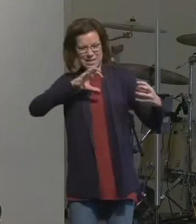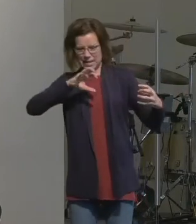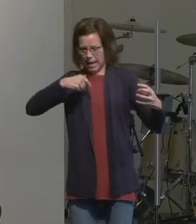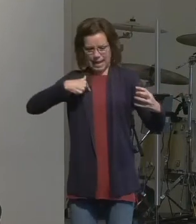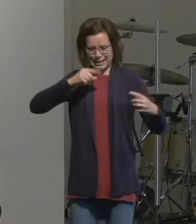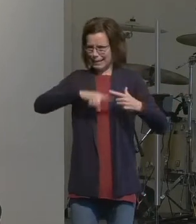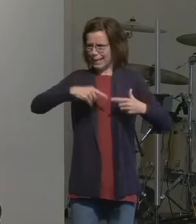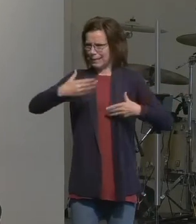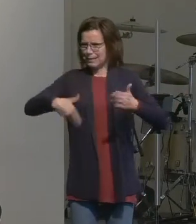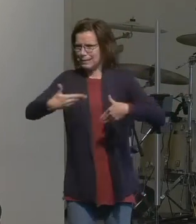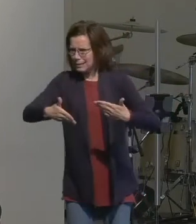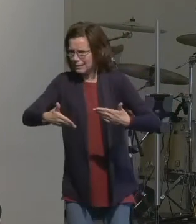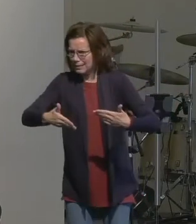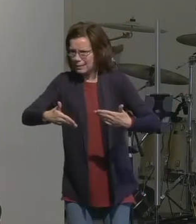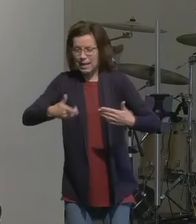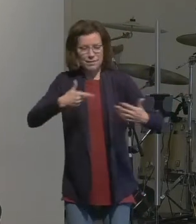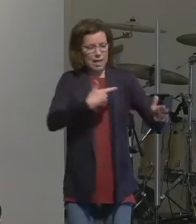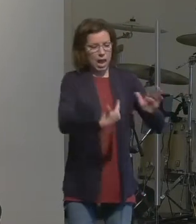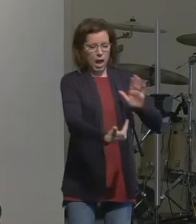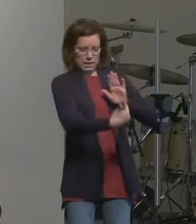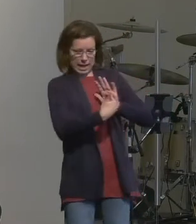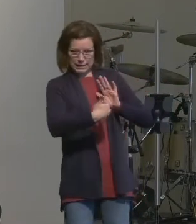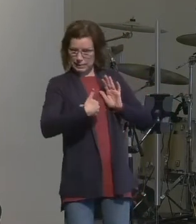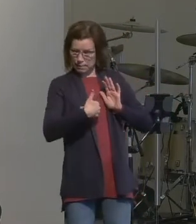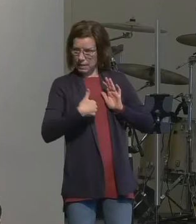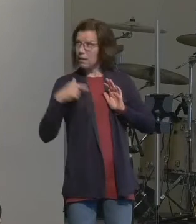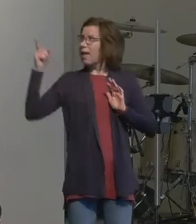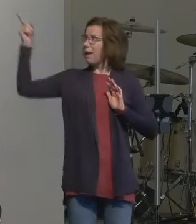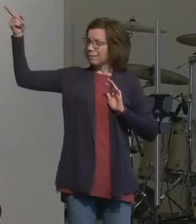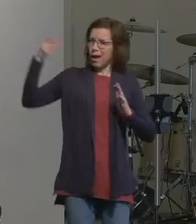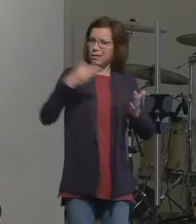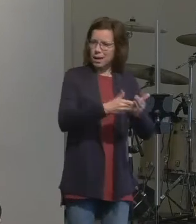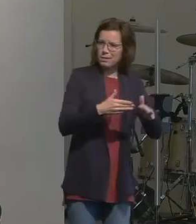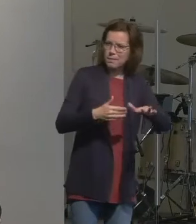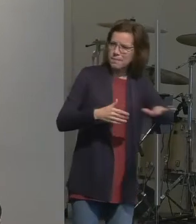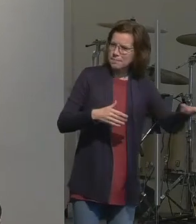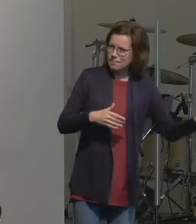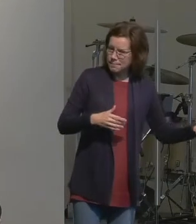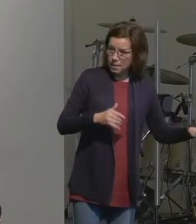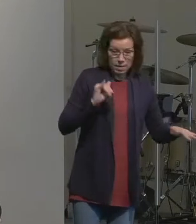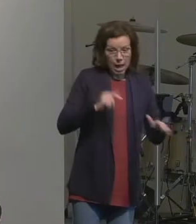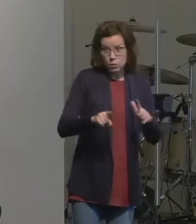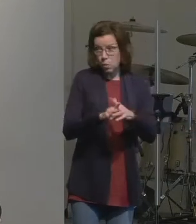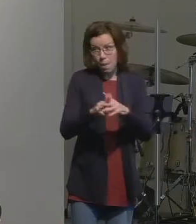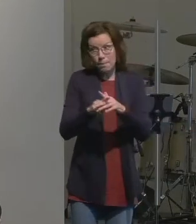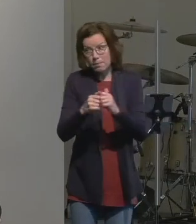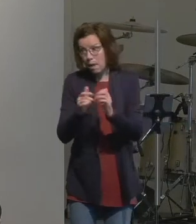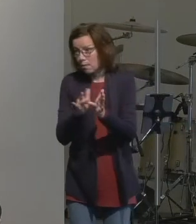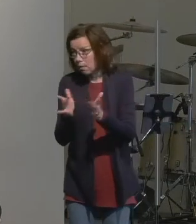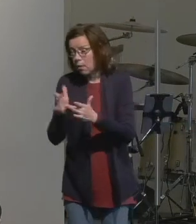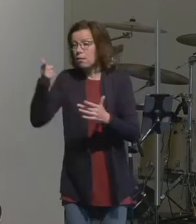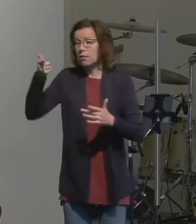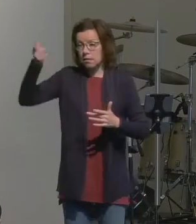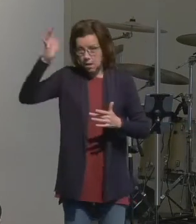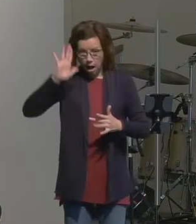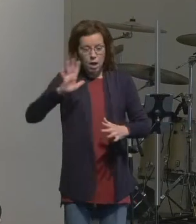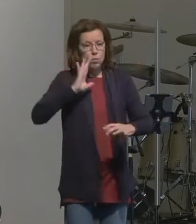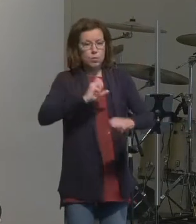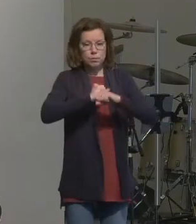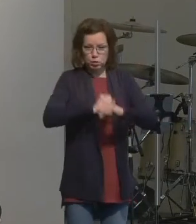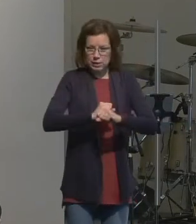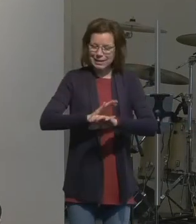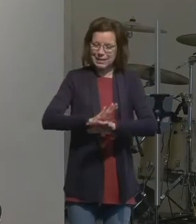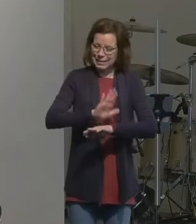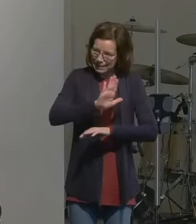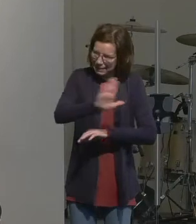those who come against you I'm going to rise against them this is the same thing that we see throughout scripture God protects his own which